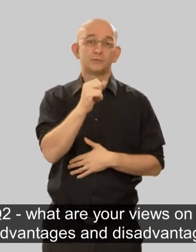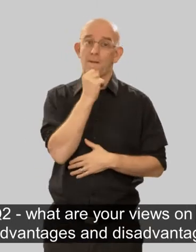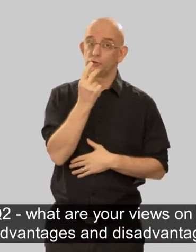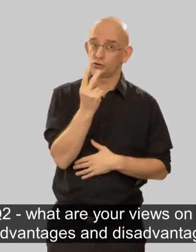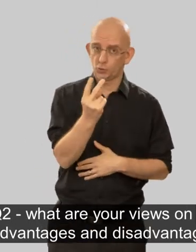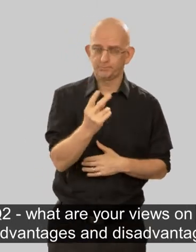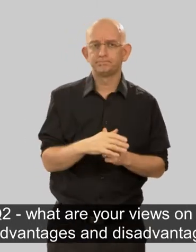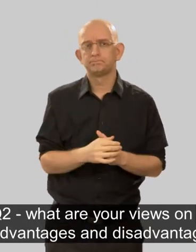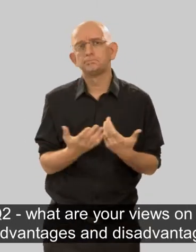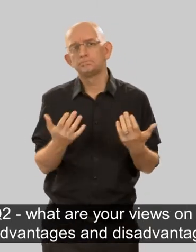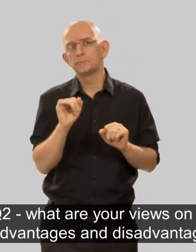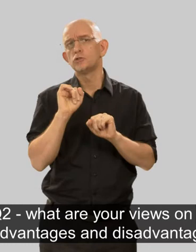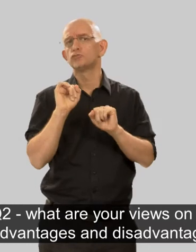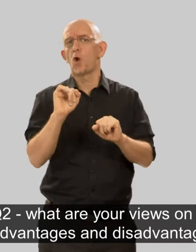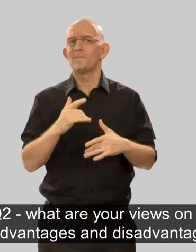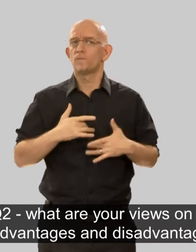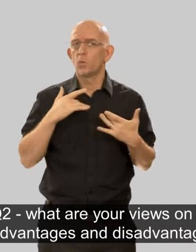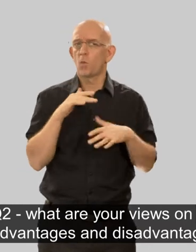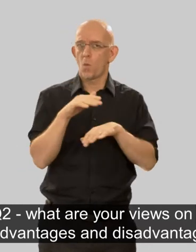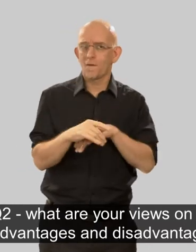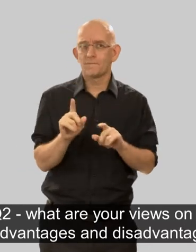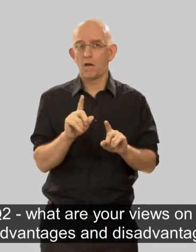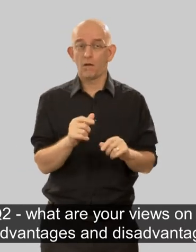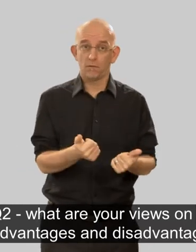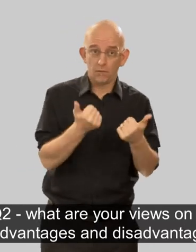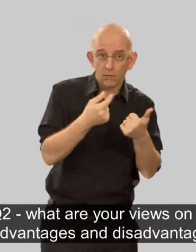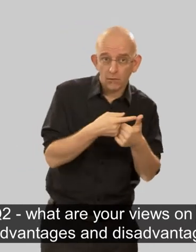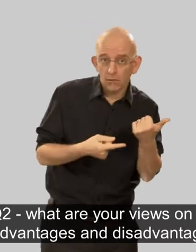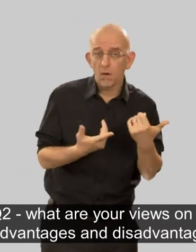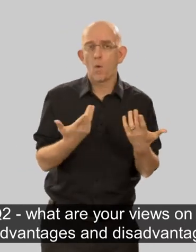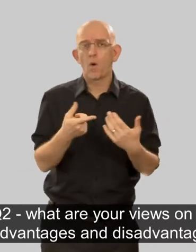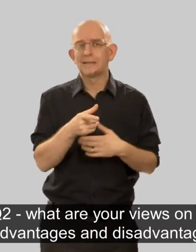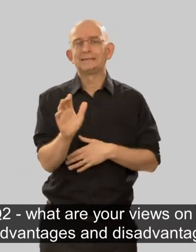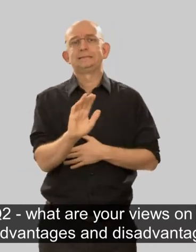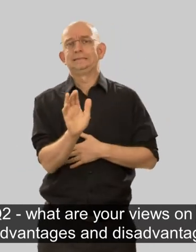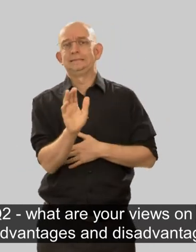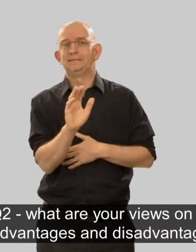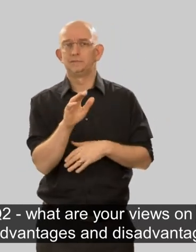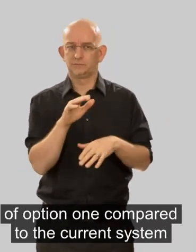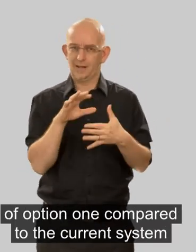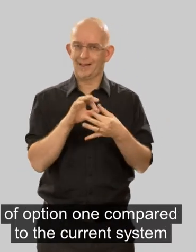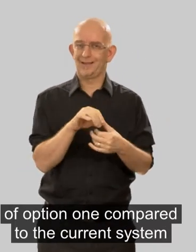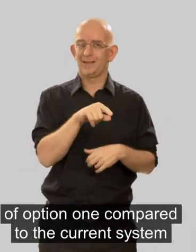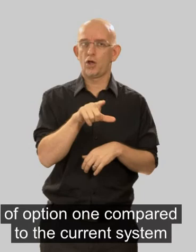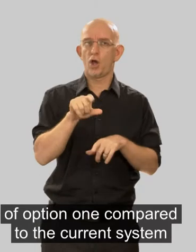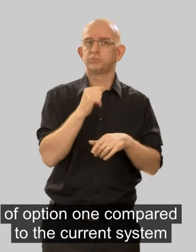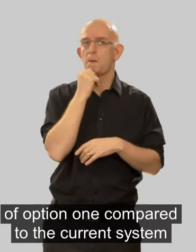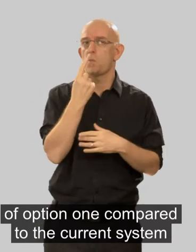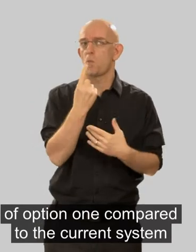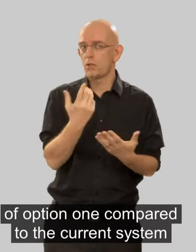Question 2 What are your views on the advantages and disadvantages of option 1